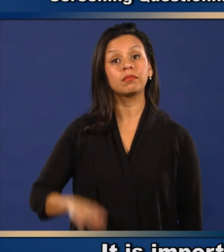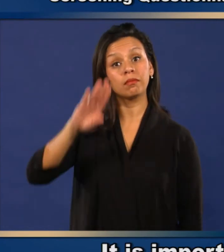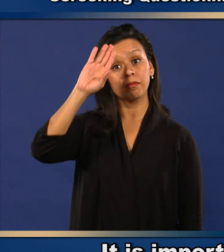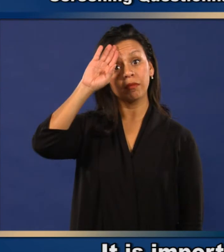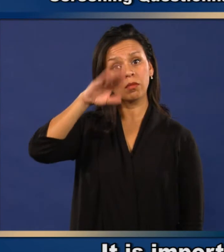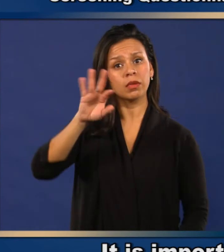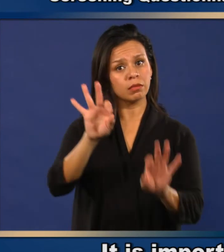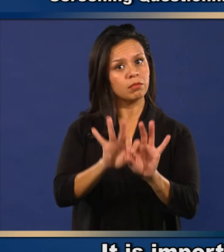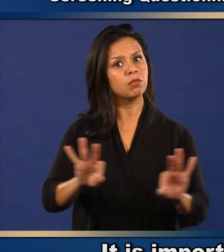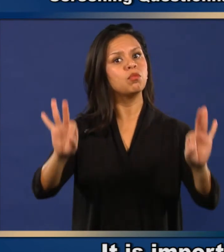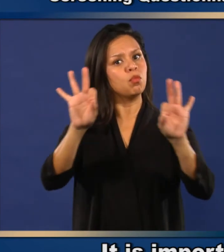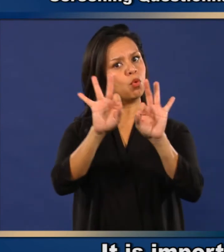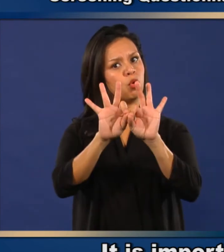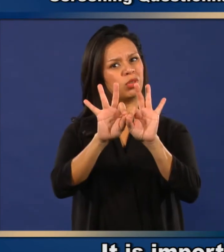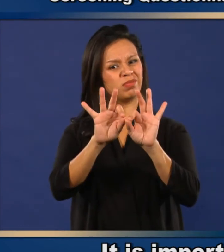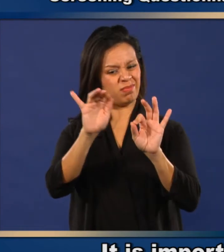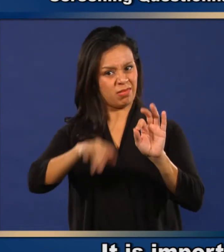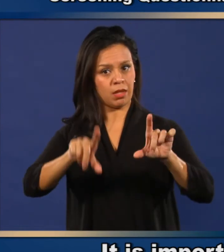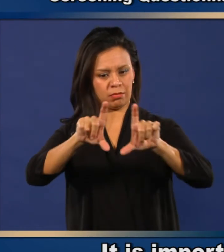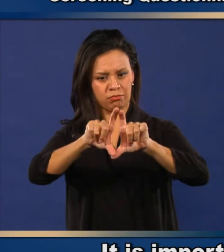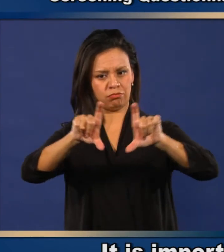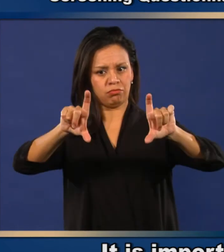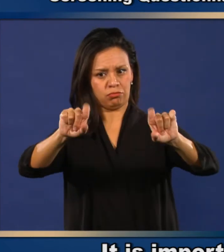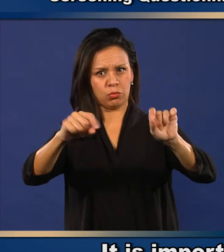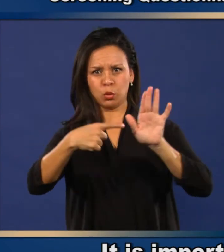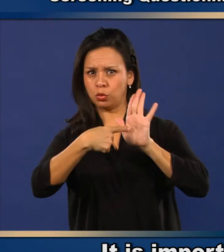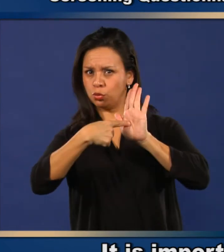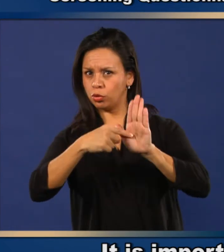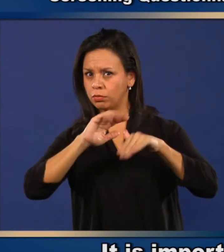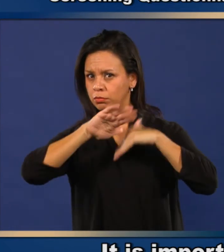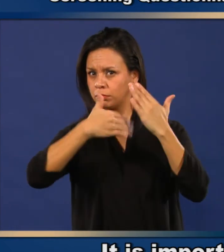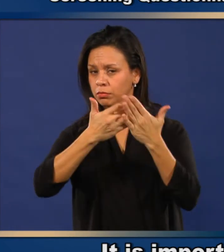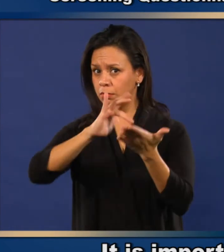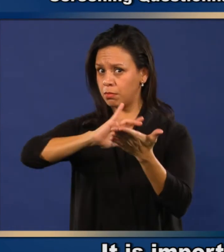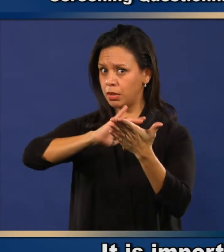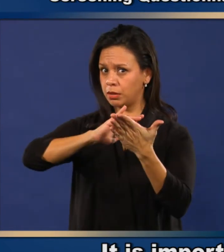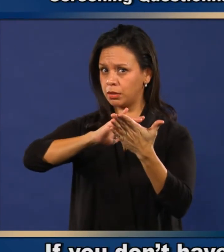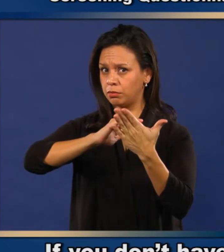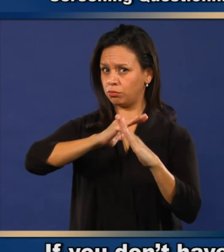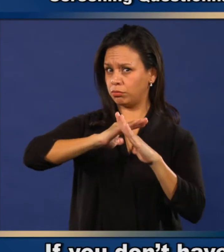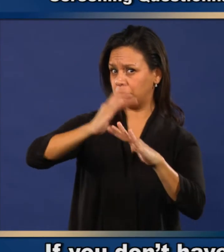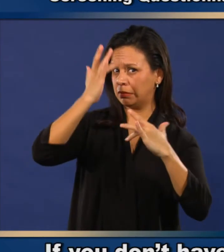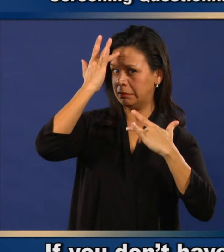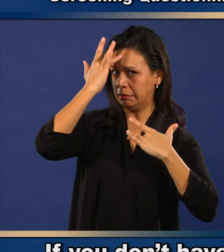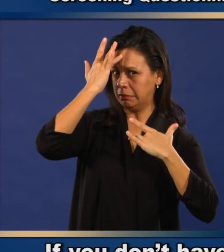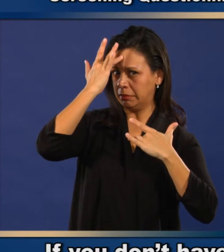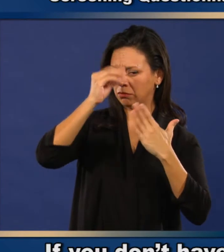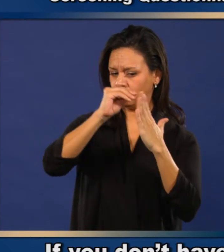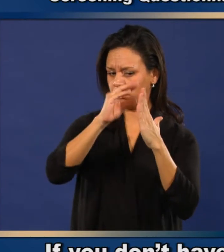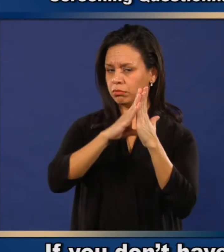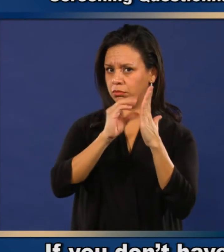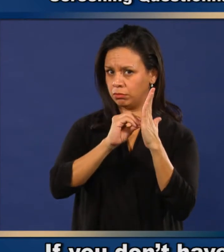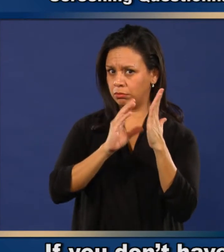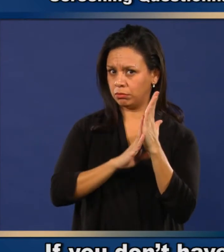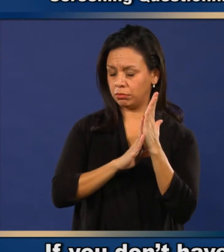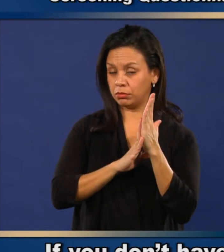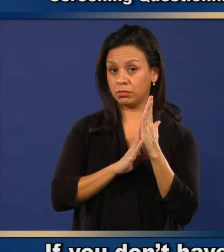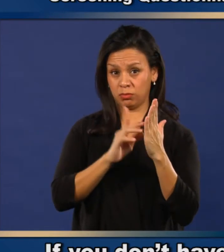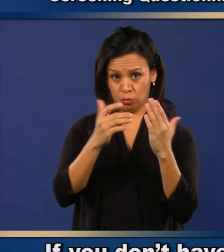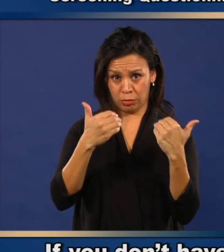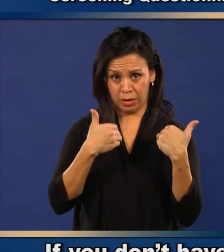It is important to have a personal record of your child's vaccinations. If you don't have a personal record,